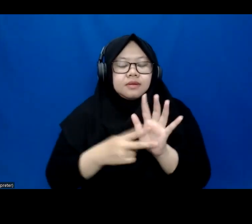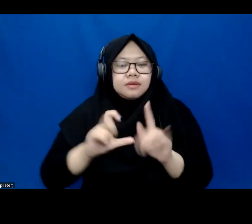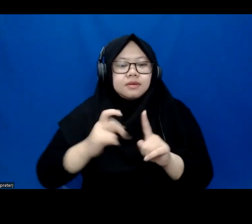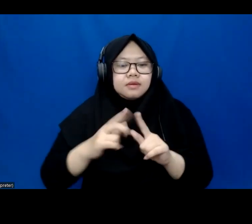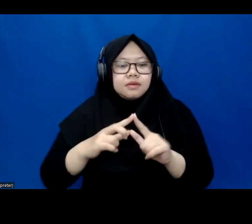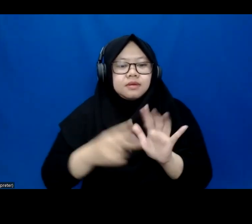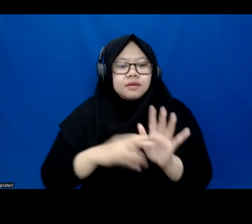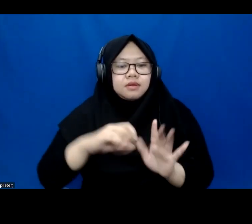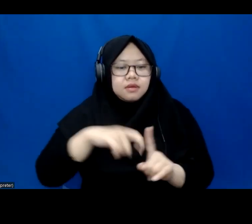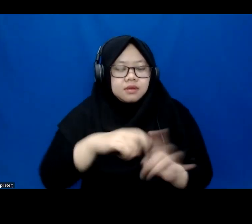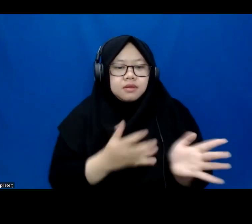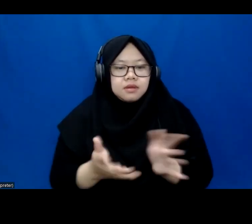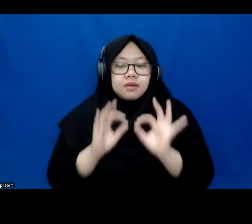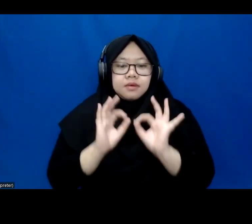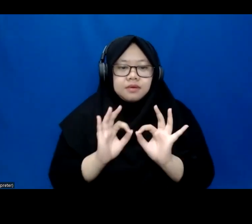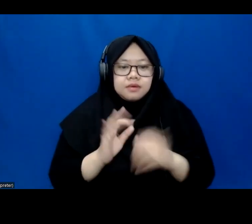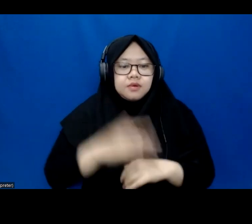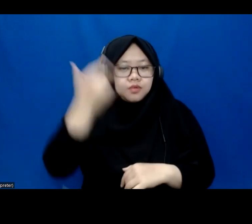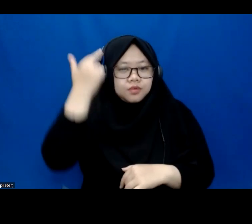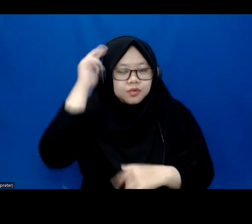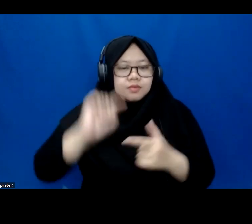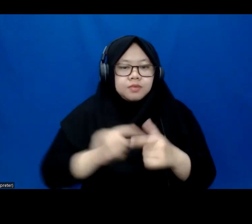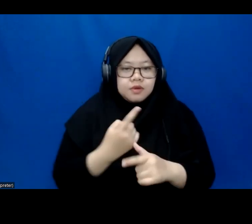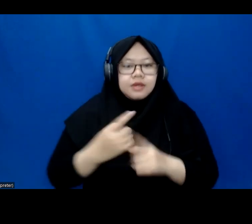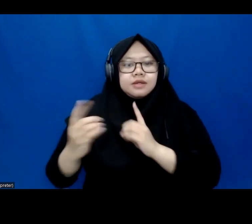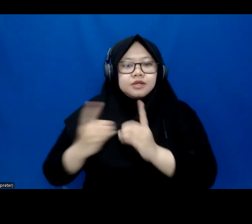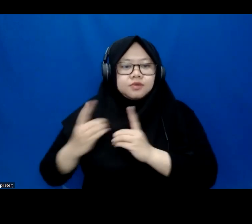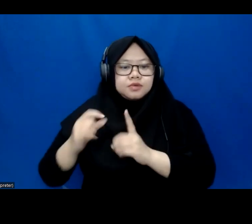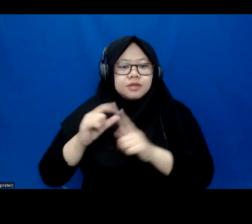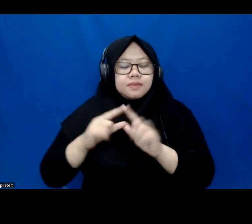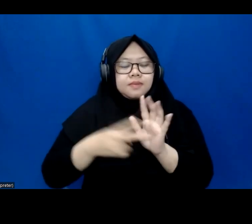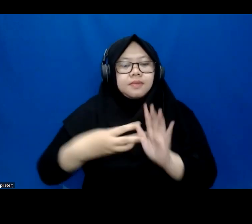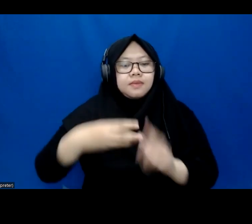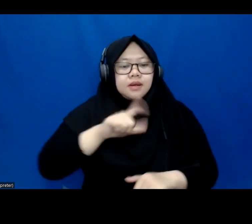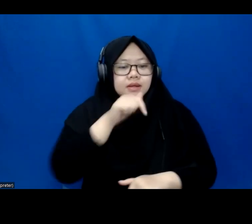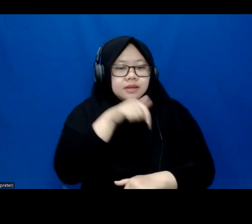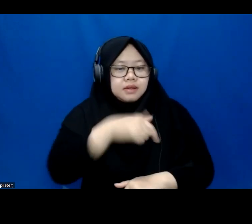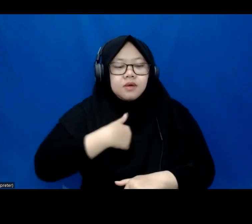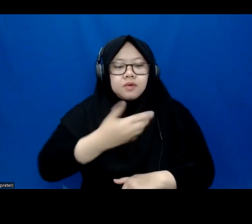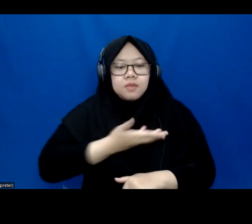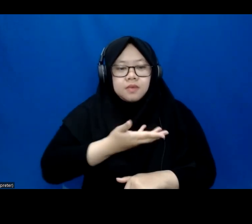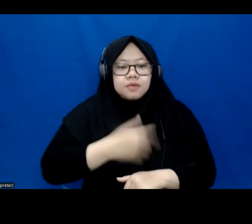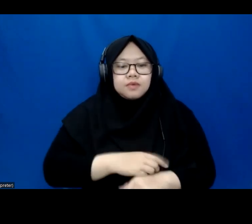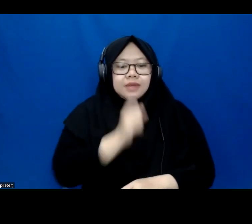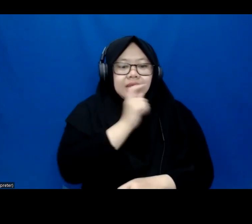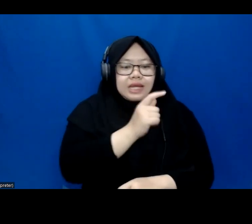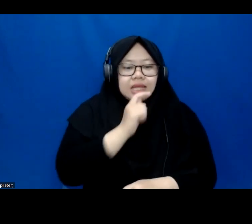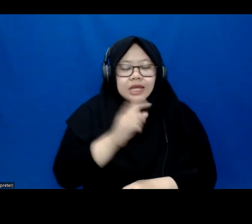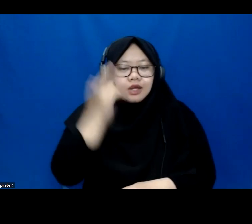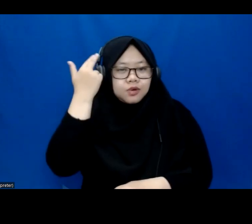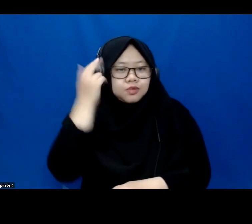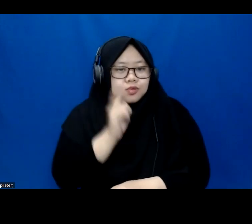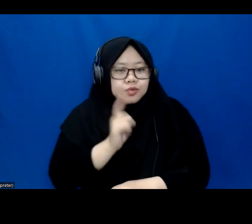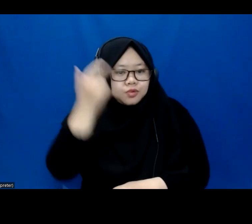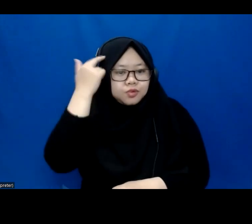So to begin this panel discussions, I would like to ask the first question to